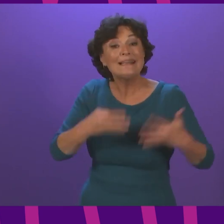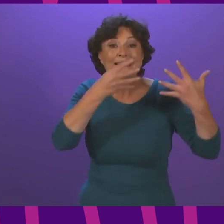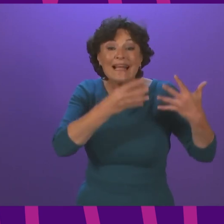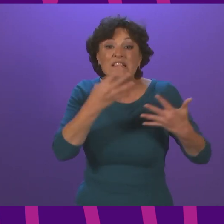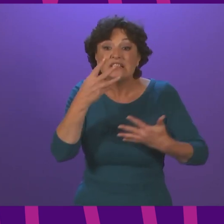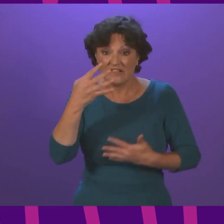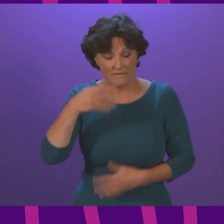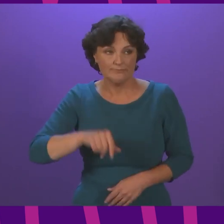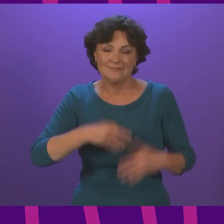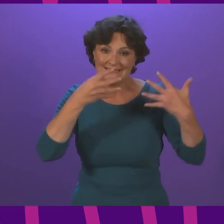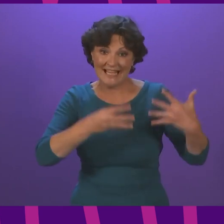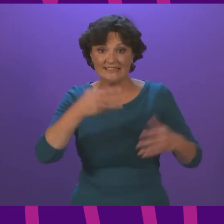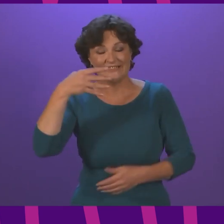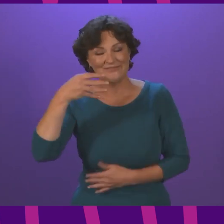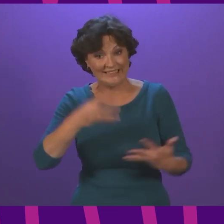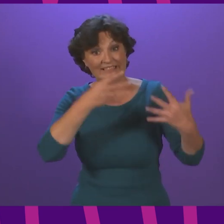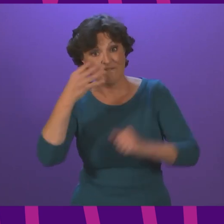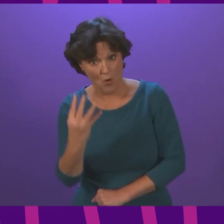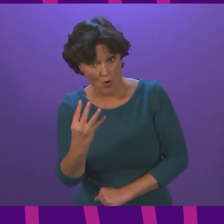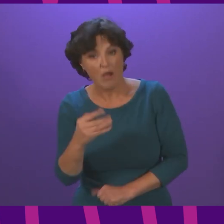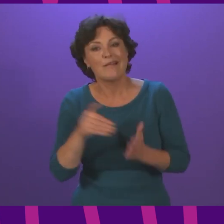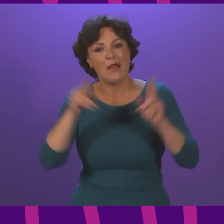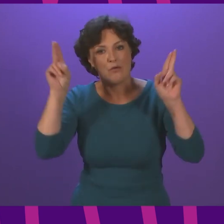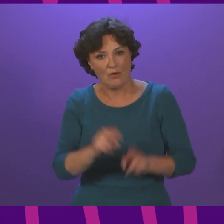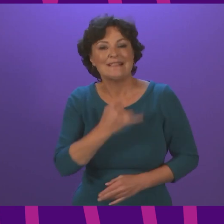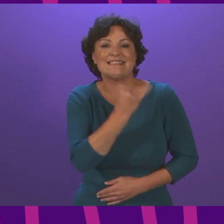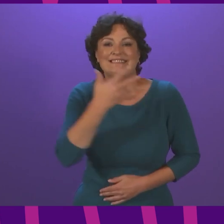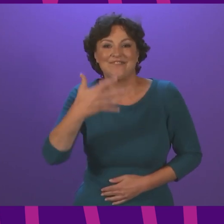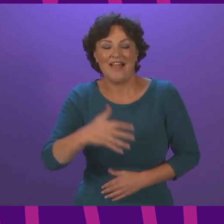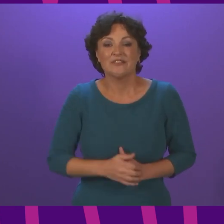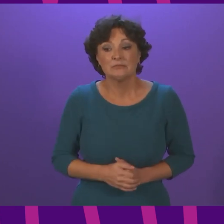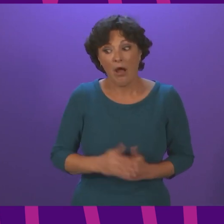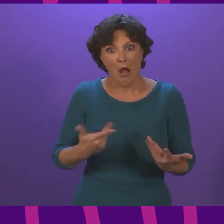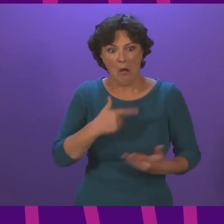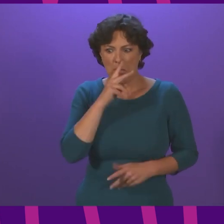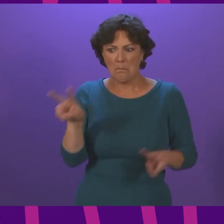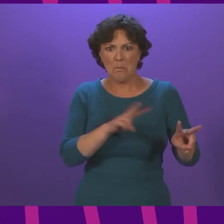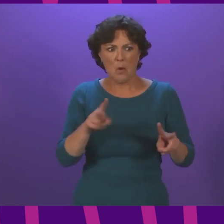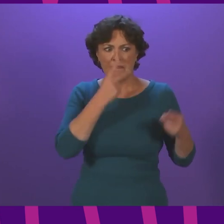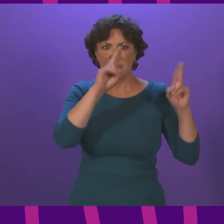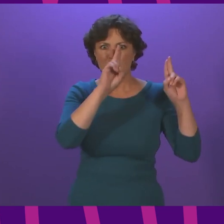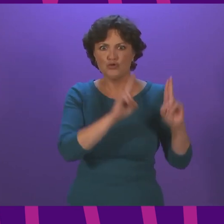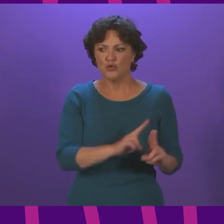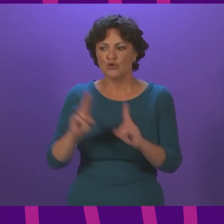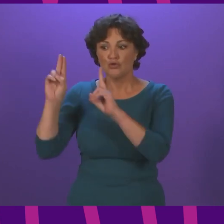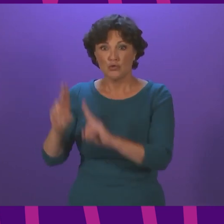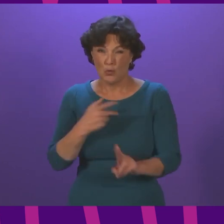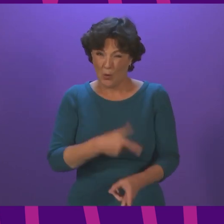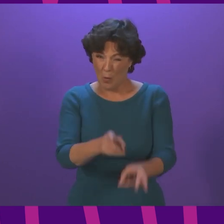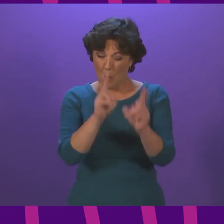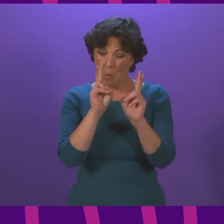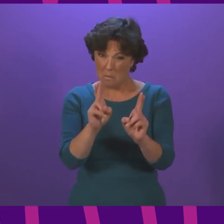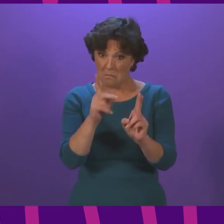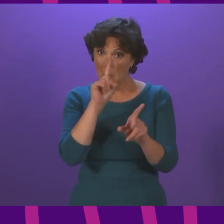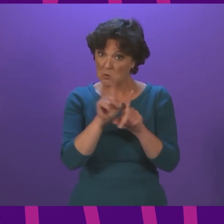65. Now, given that cases are continuing to fall, we hope and expect that the number of